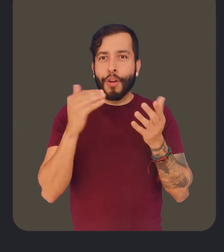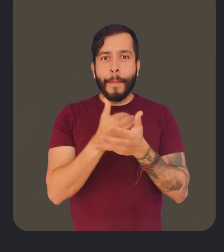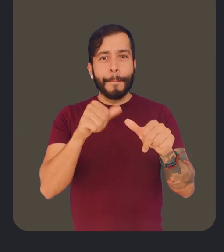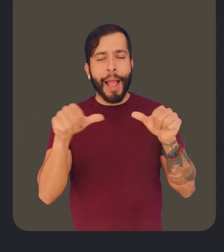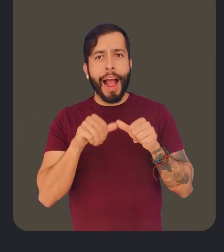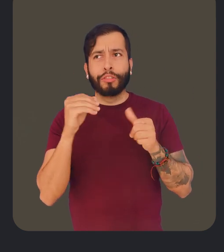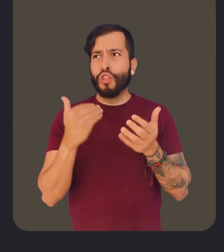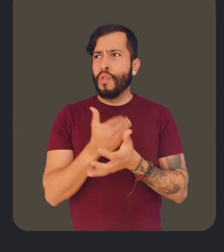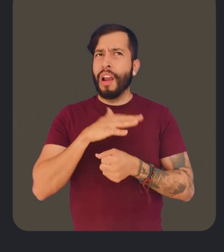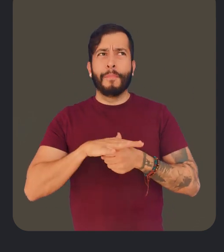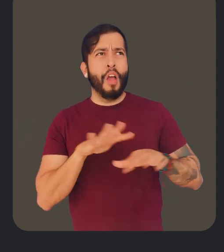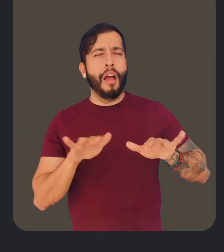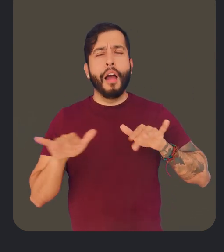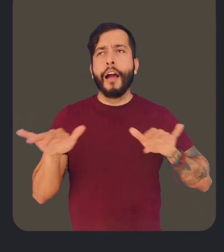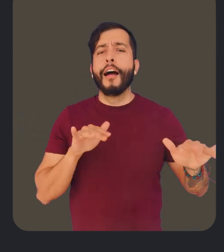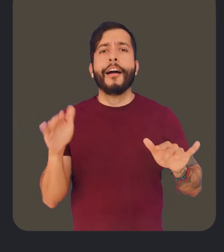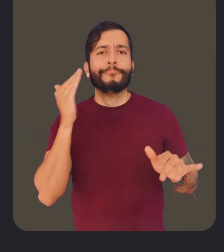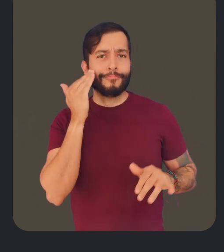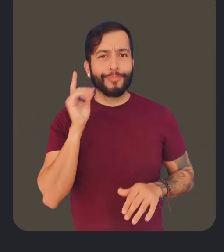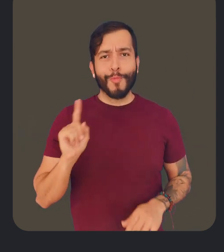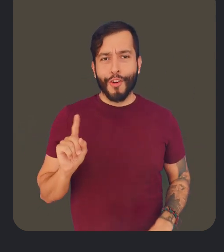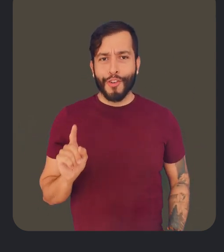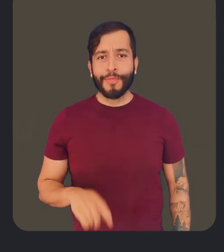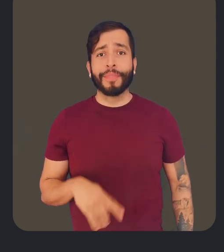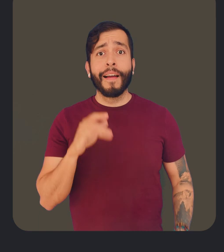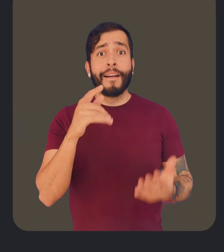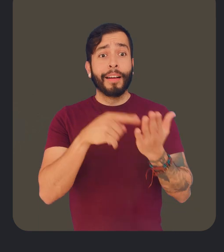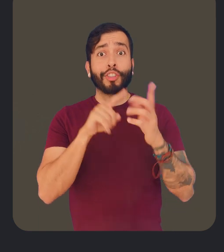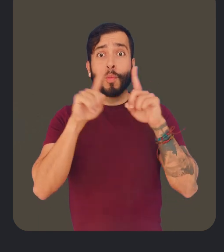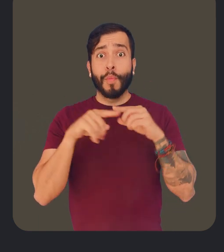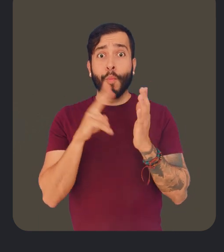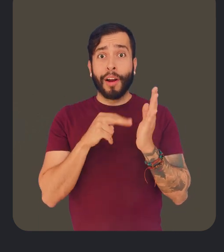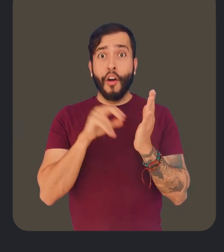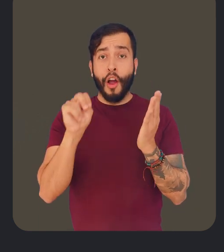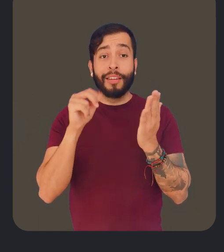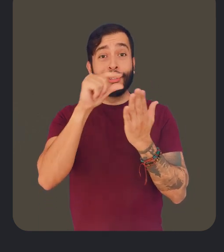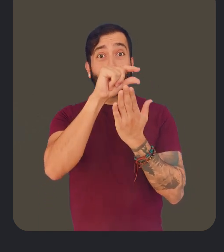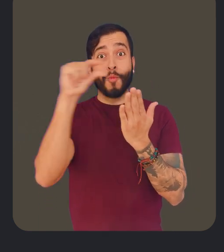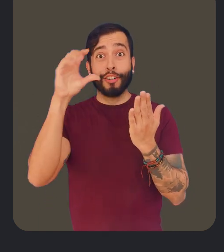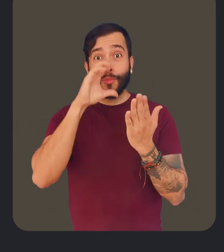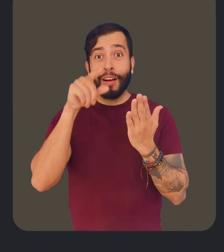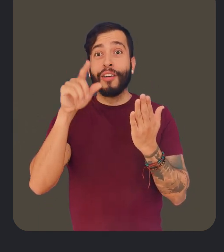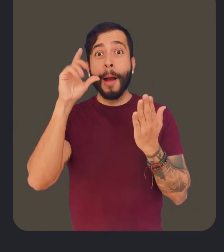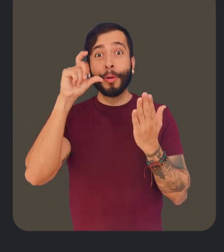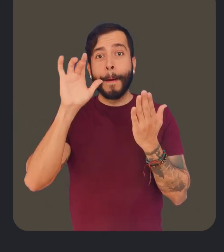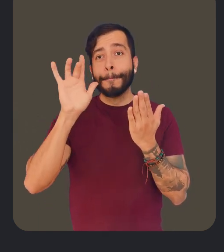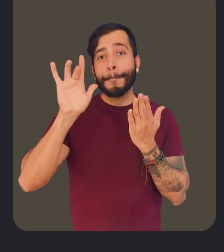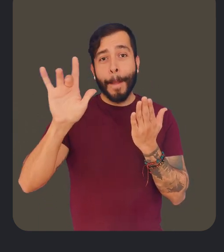discover new places and orient themselves in an unfamiliar neighborhood. Now, if your screen reader is enabled, you can tap the camera icon in